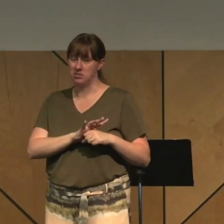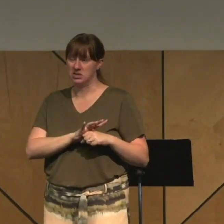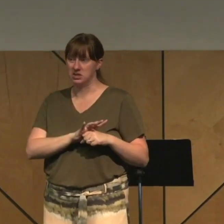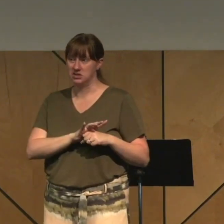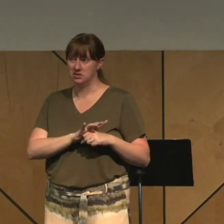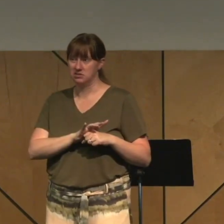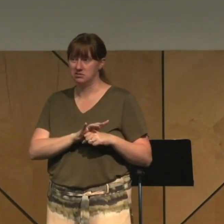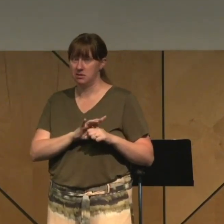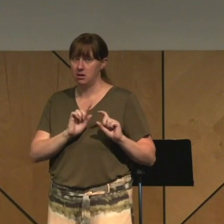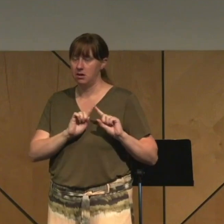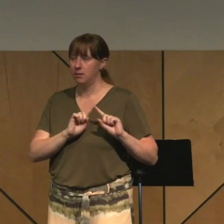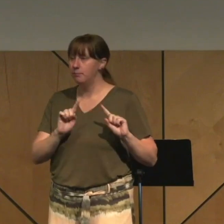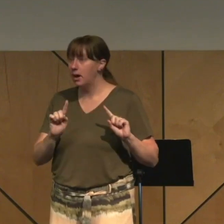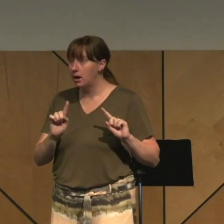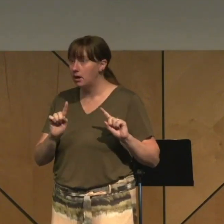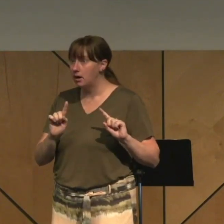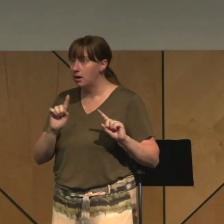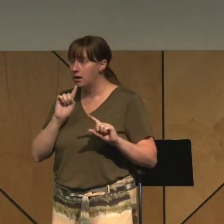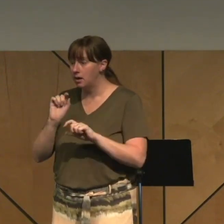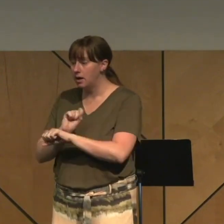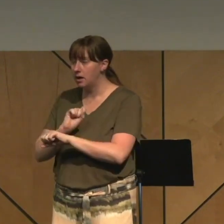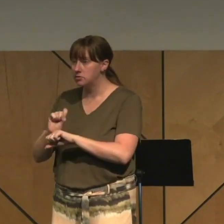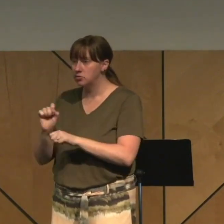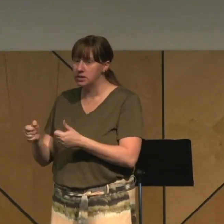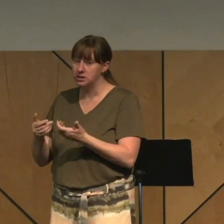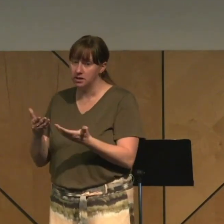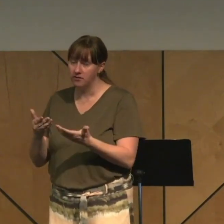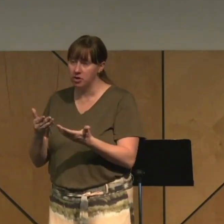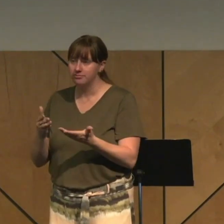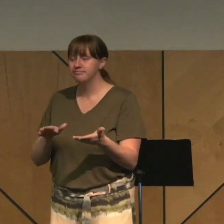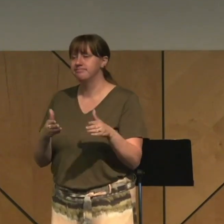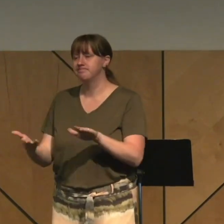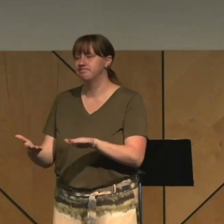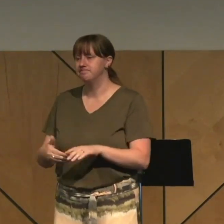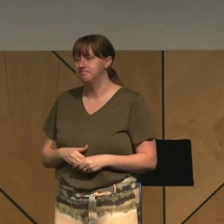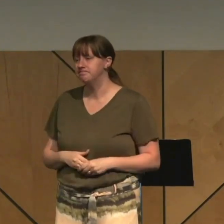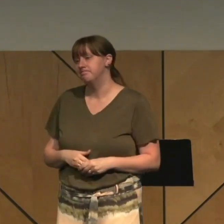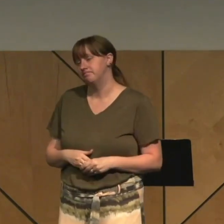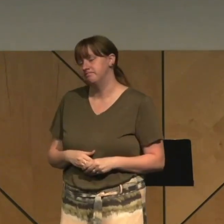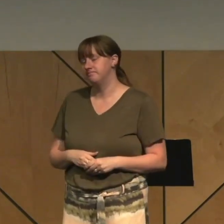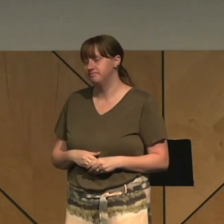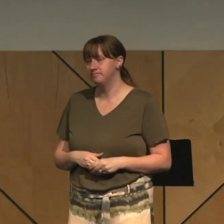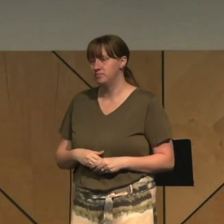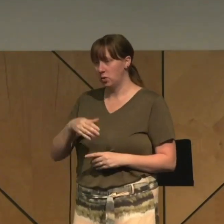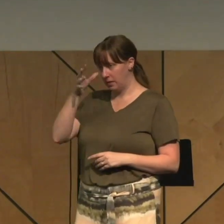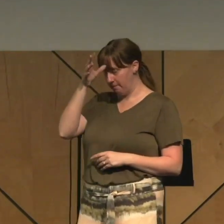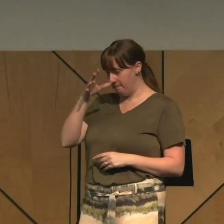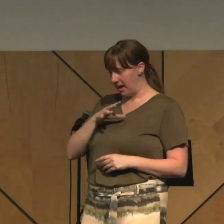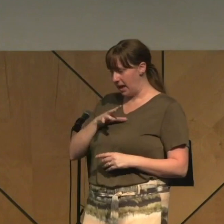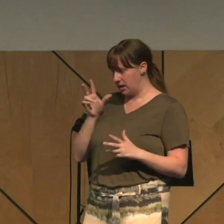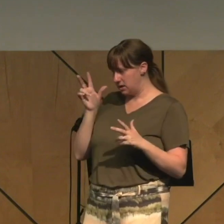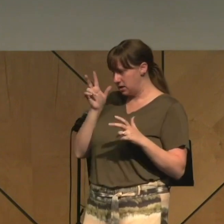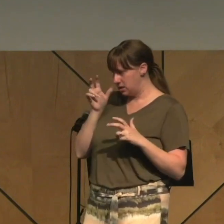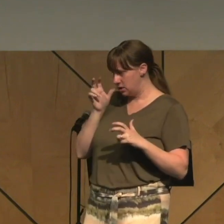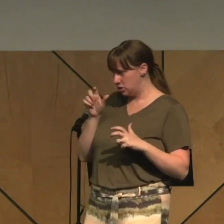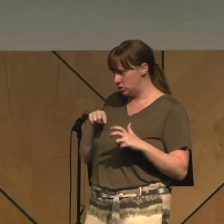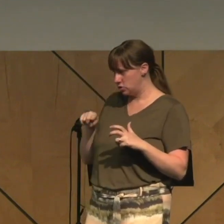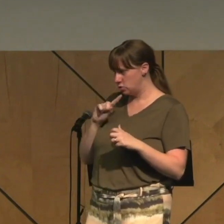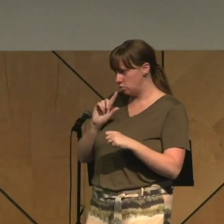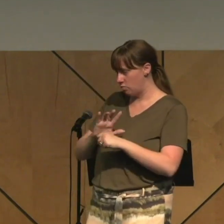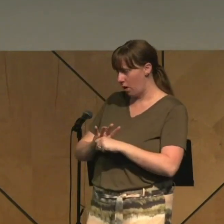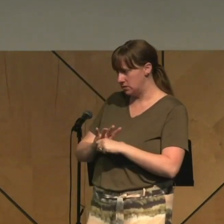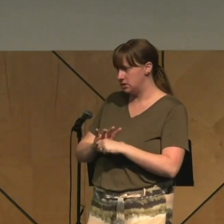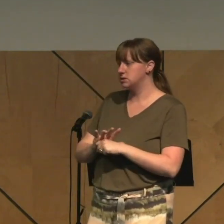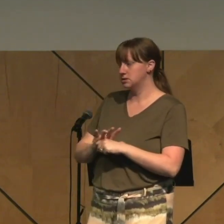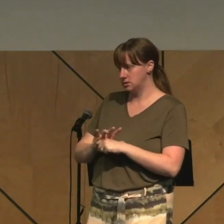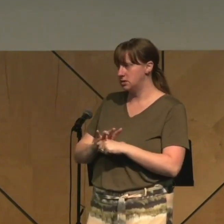but delivers a costly grave. So after the man has heard these empty promises from sexual sin,